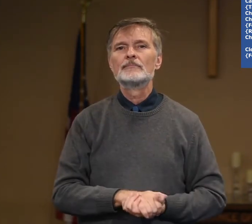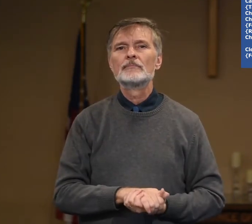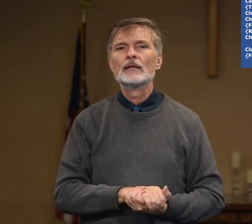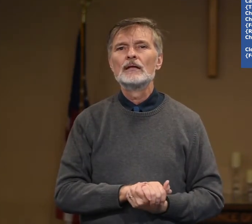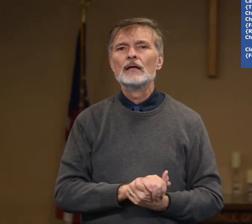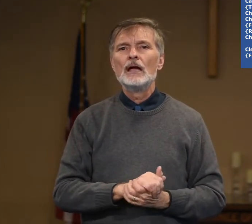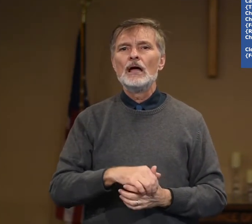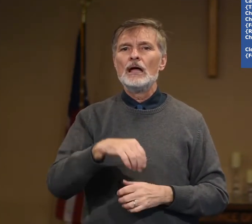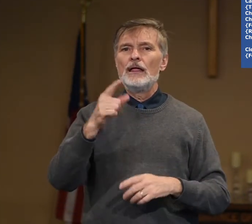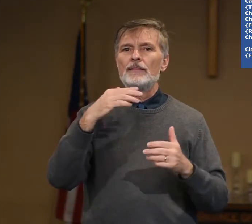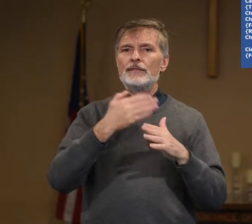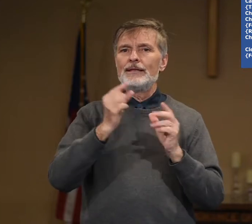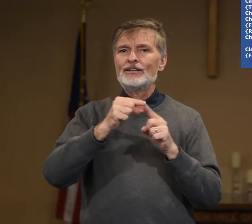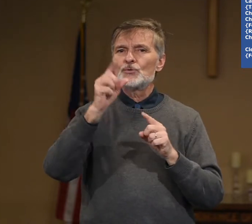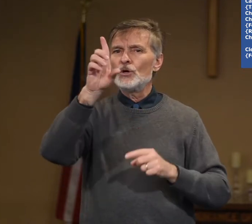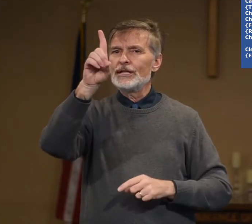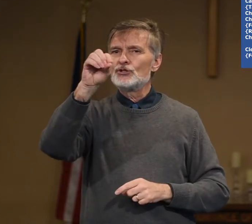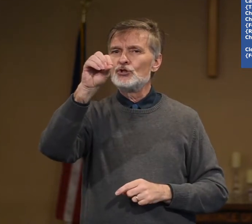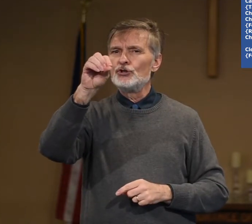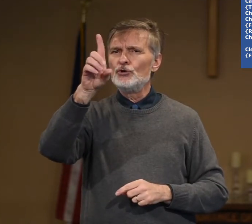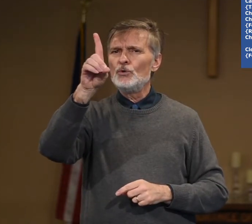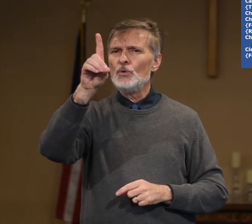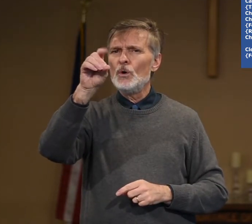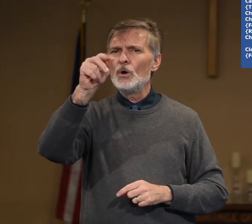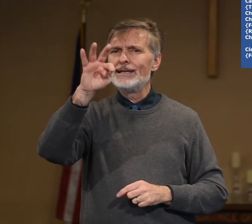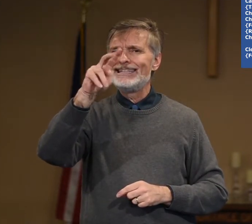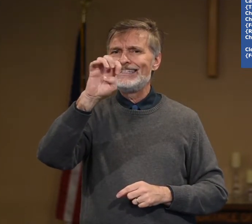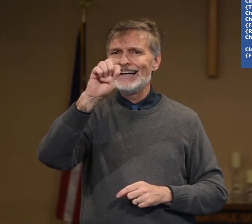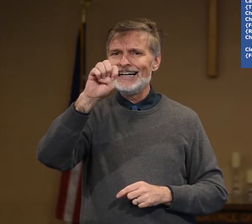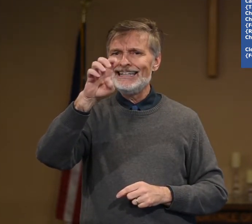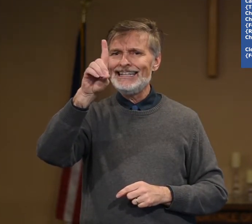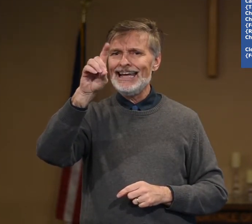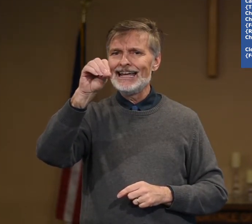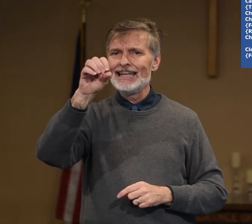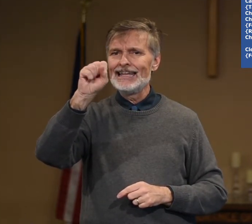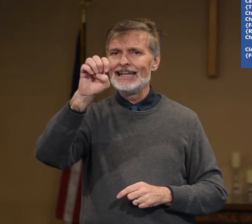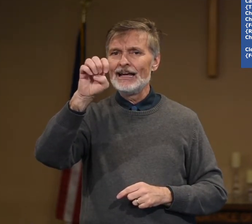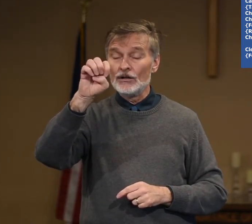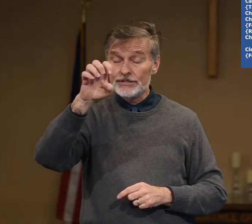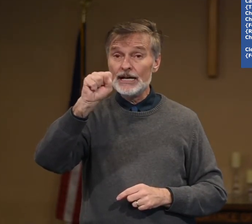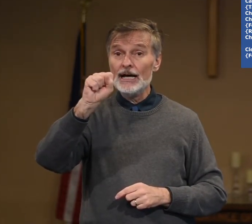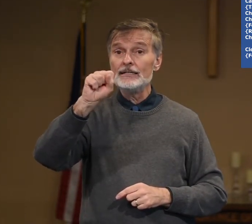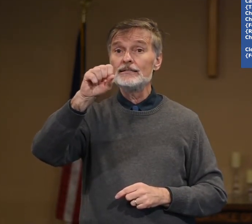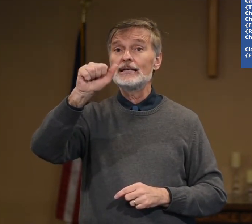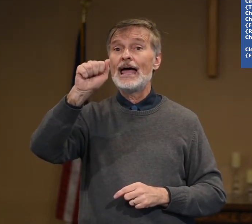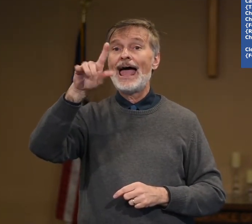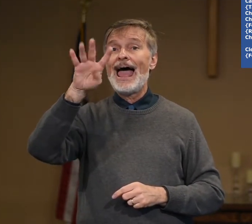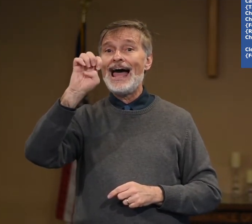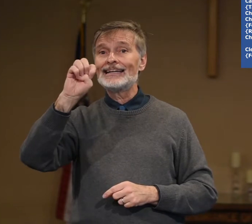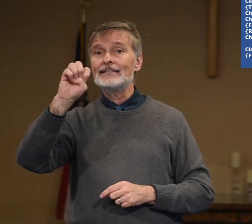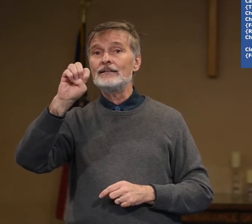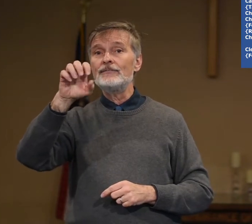Depend. The next word is do, done, does, active,